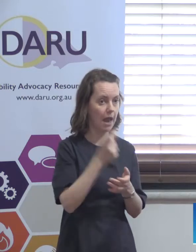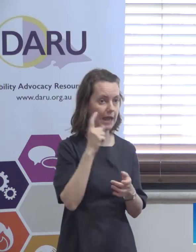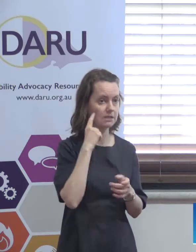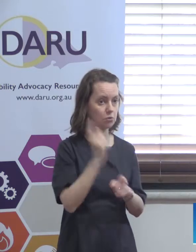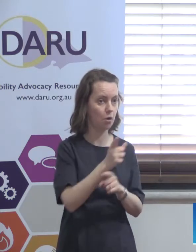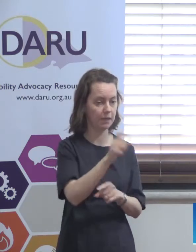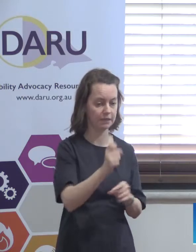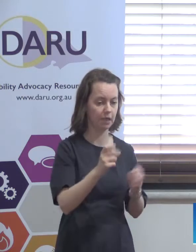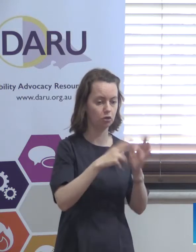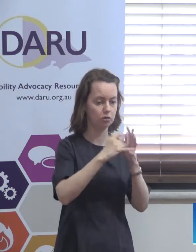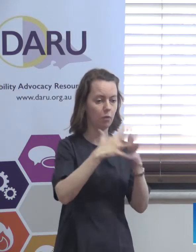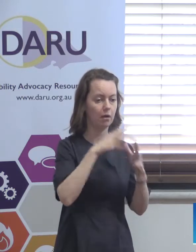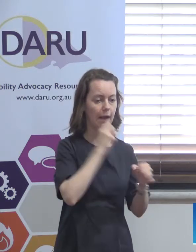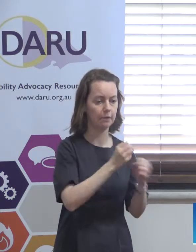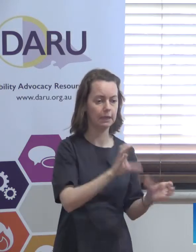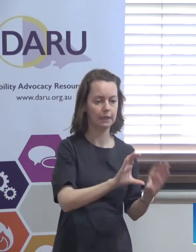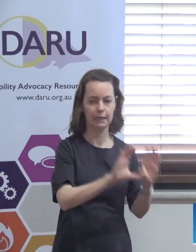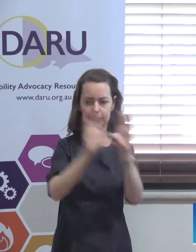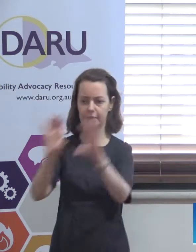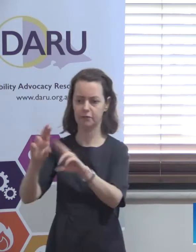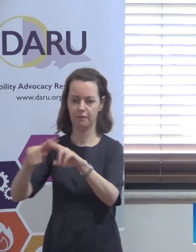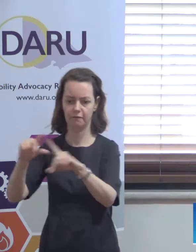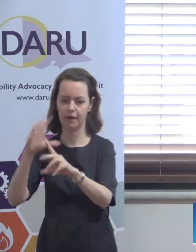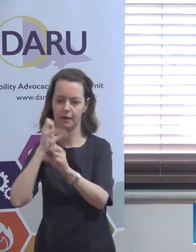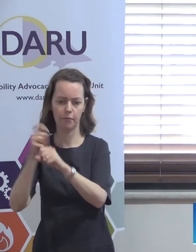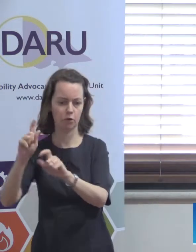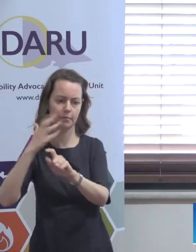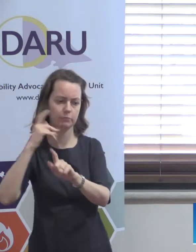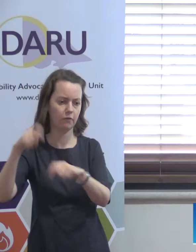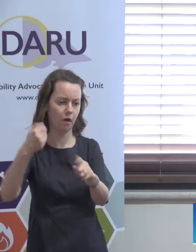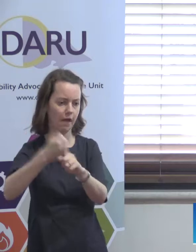however the the federal government